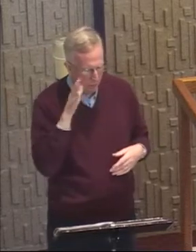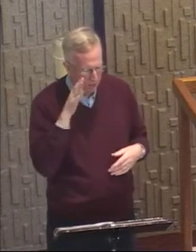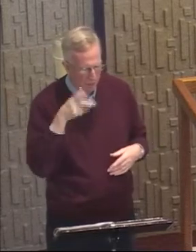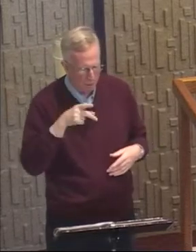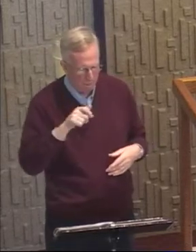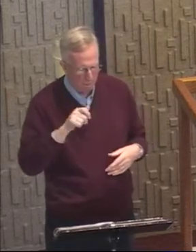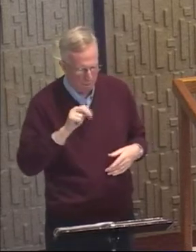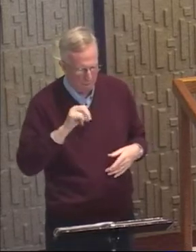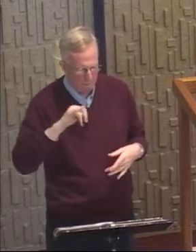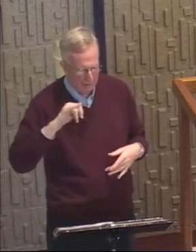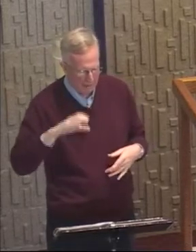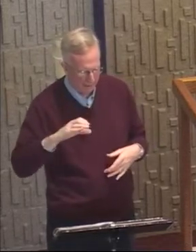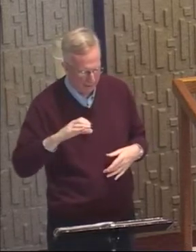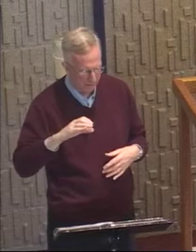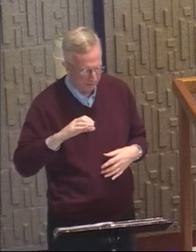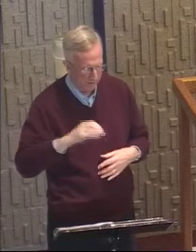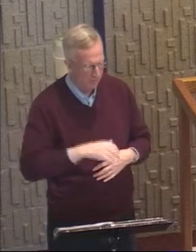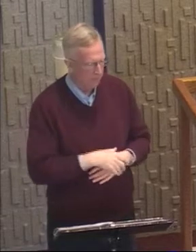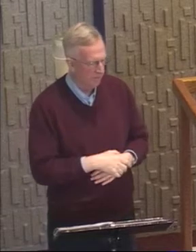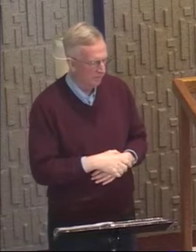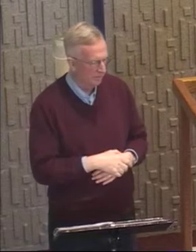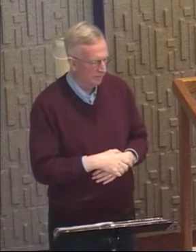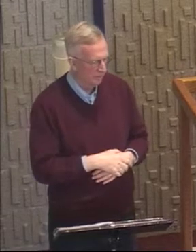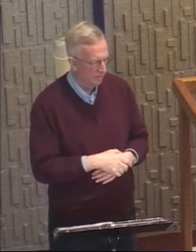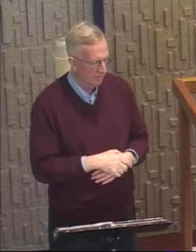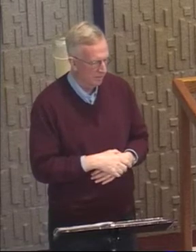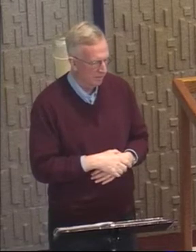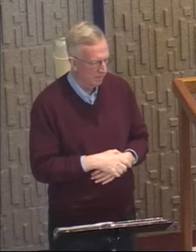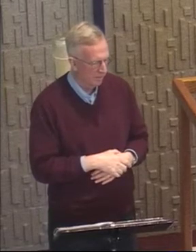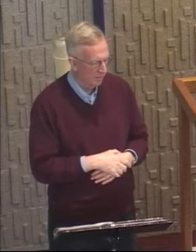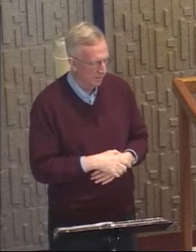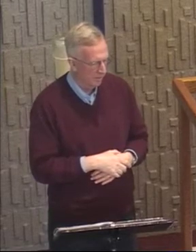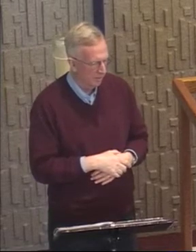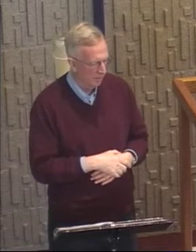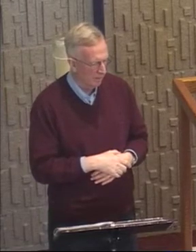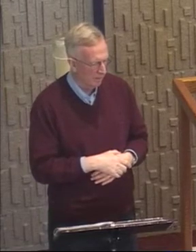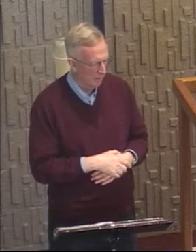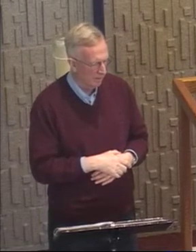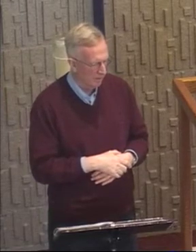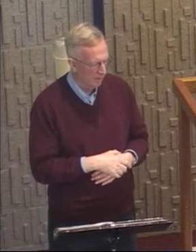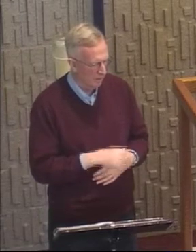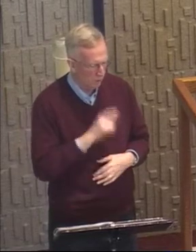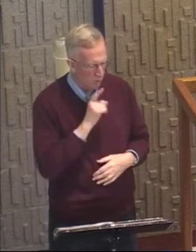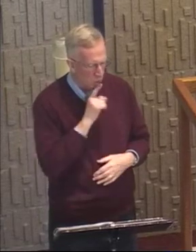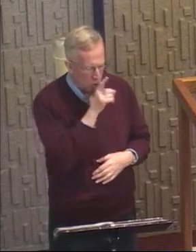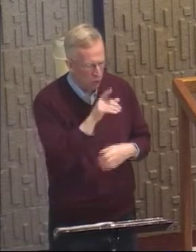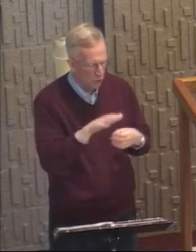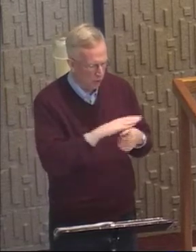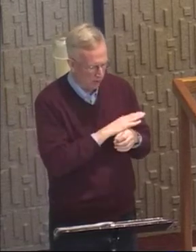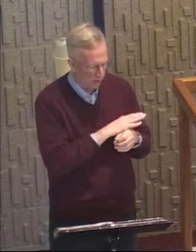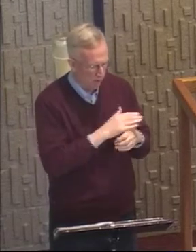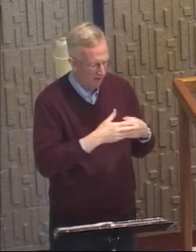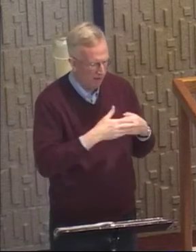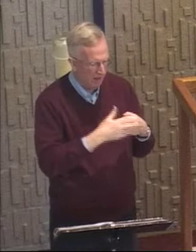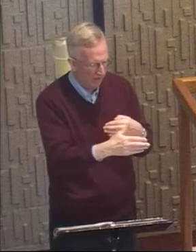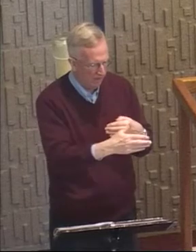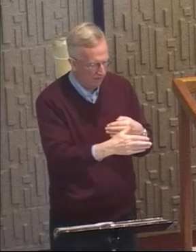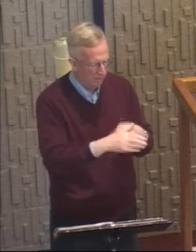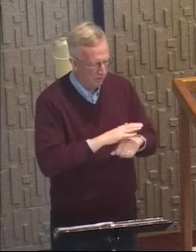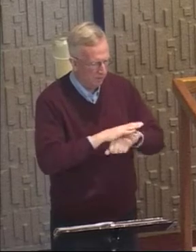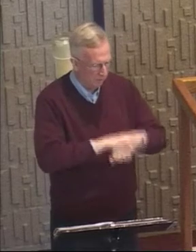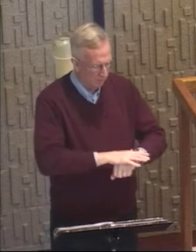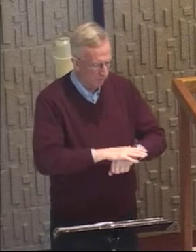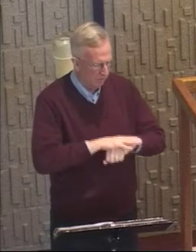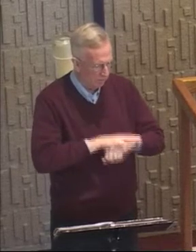happened to be right there as a supervisor. Well, sure enough, after a couple